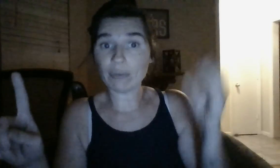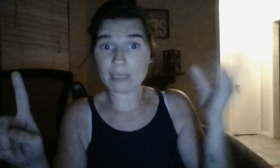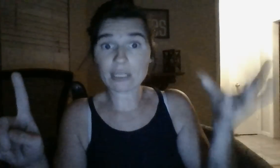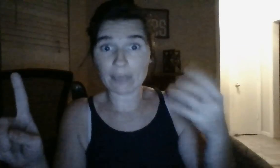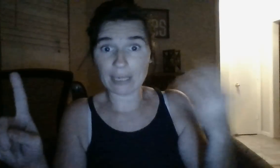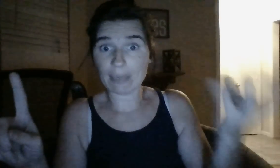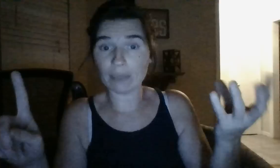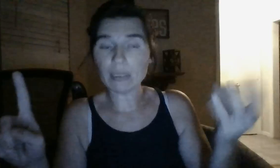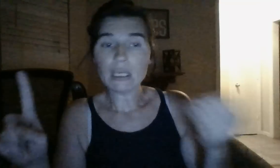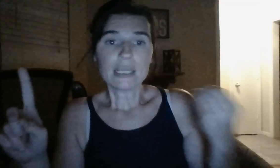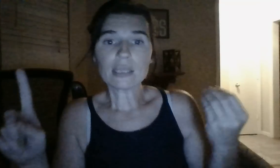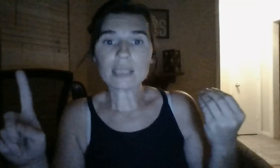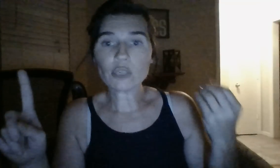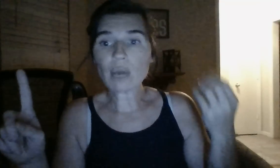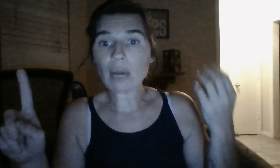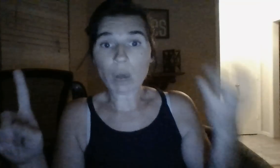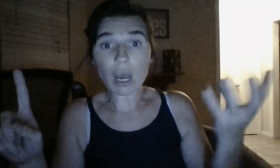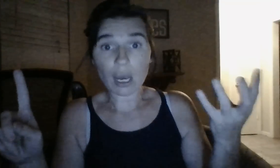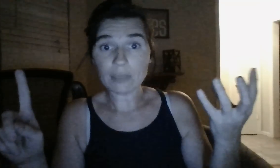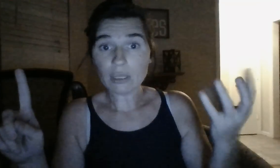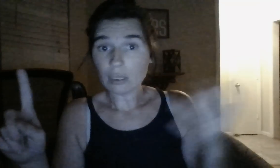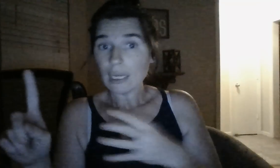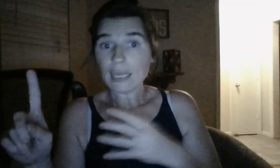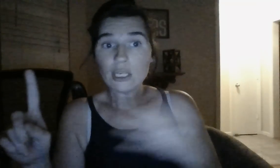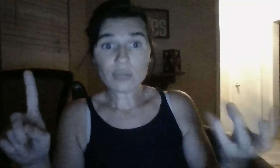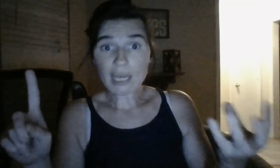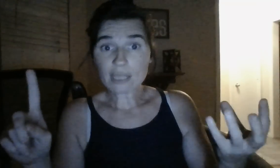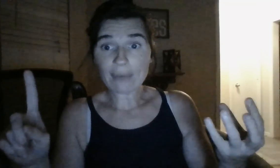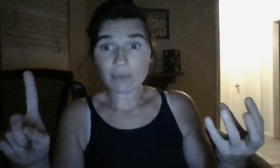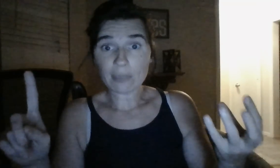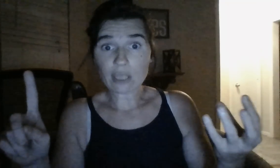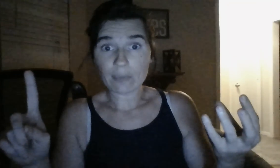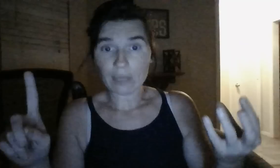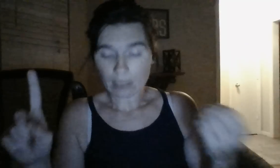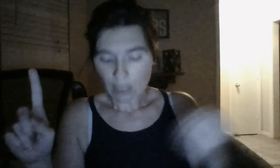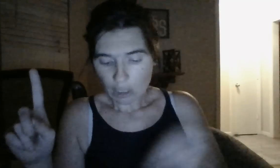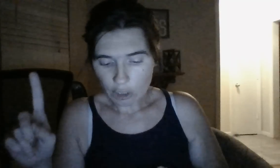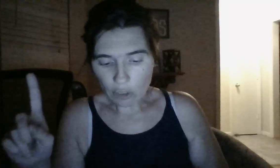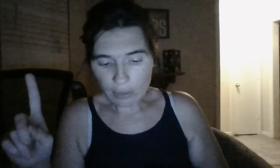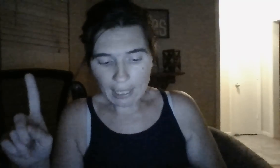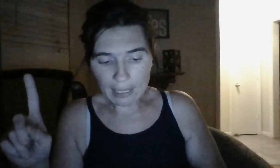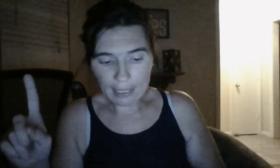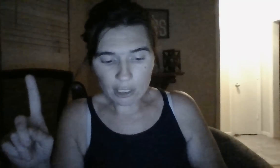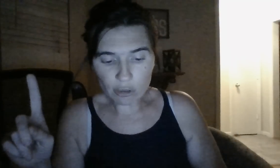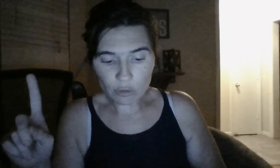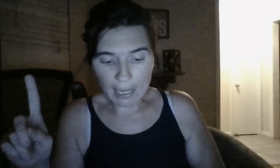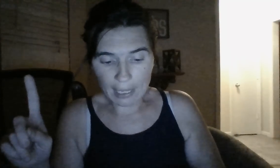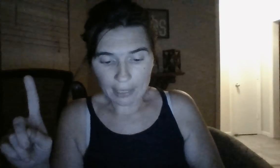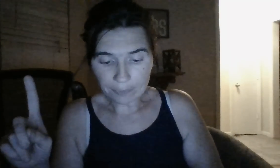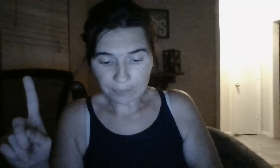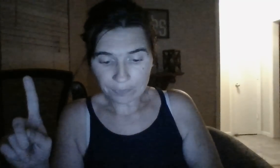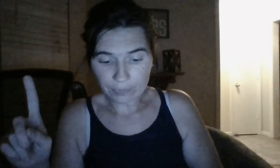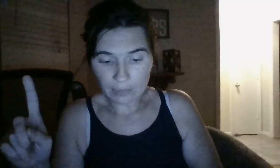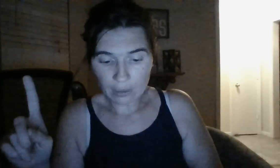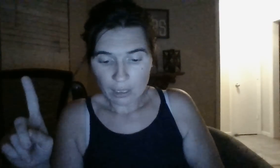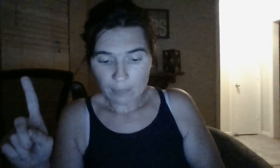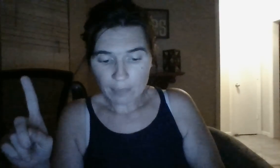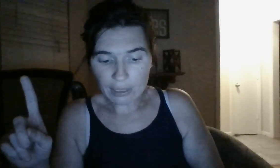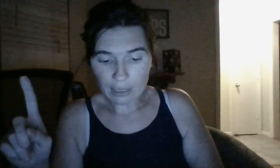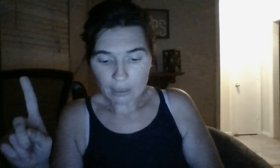from this company, ma'am. So, like, you got robbed in a huge ass way from this company. You did in a huge way. But, the,